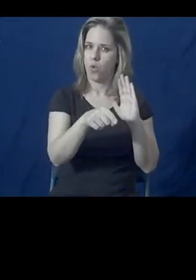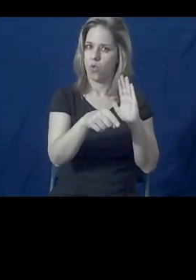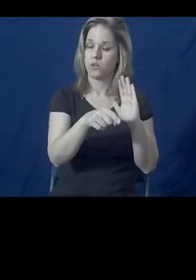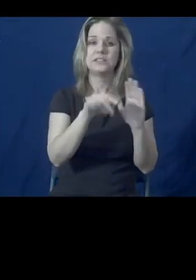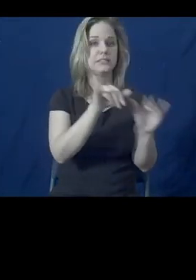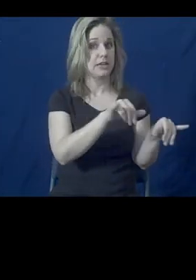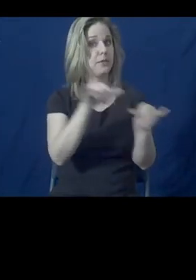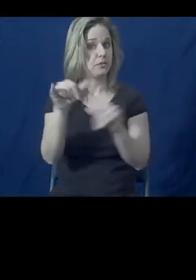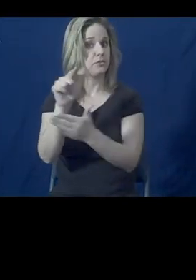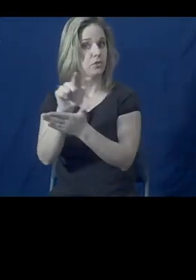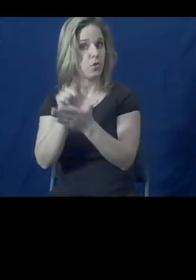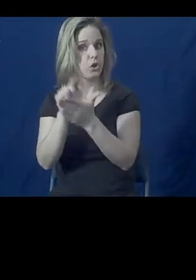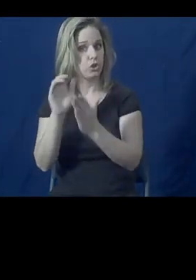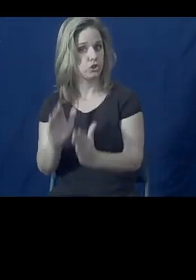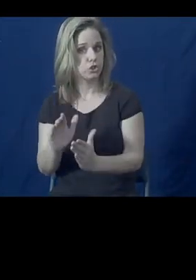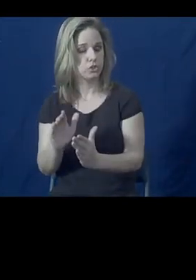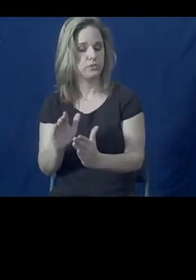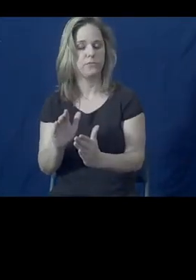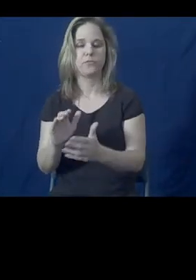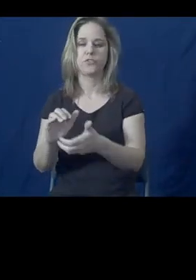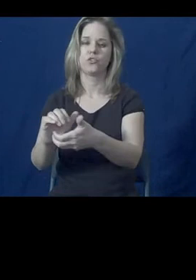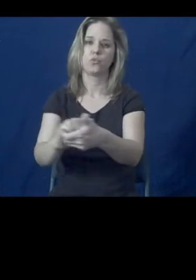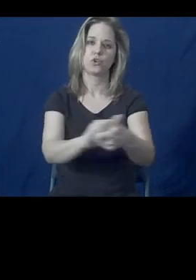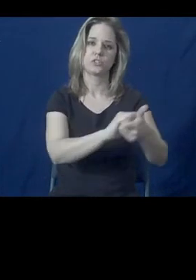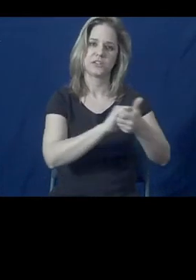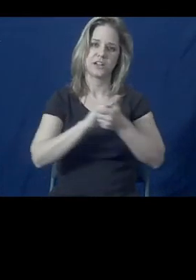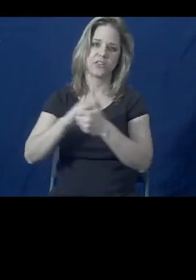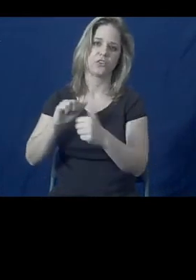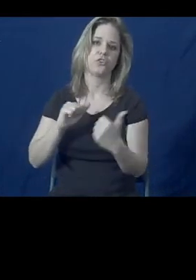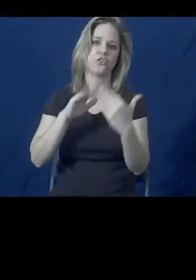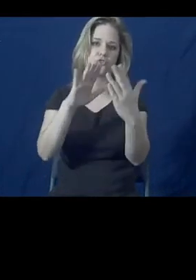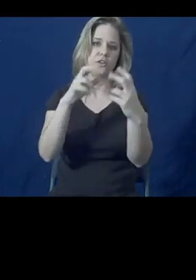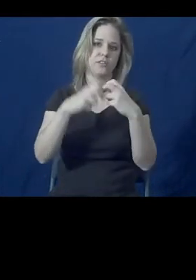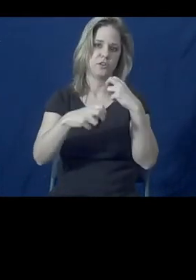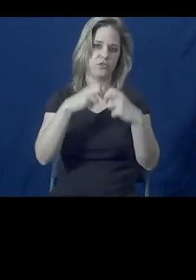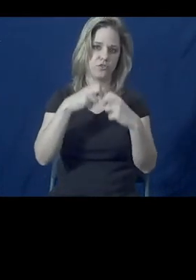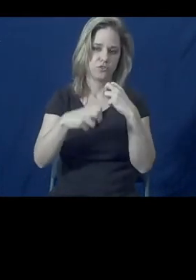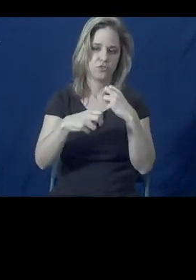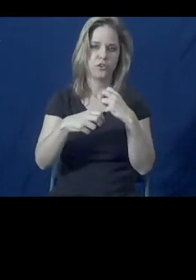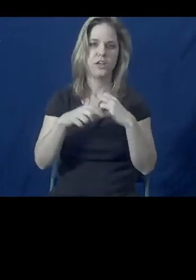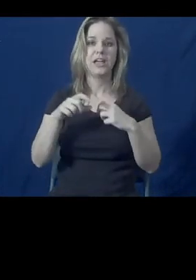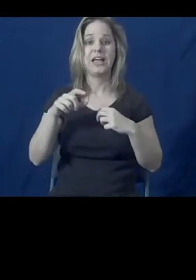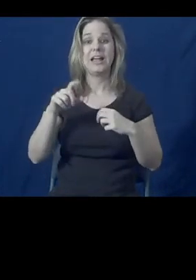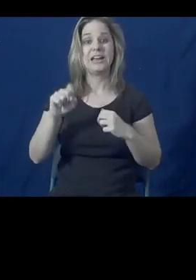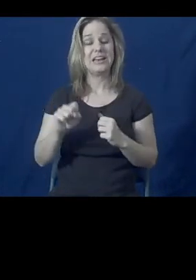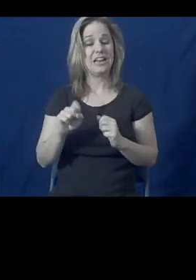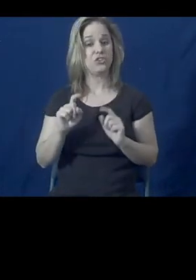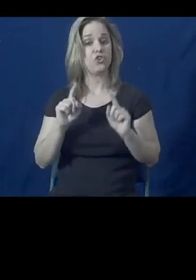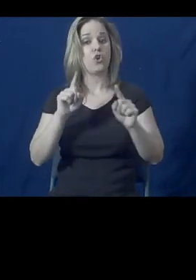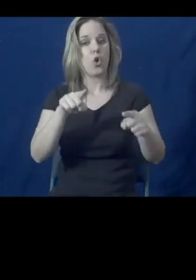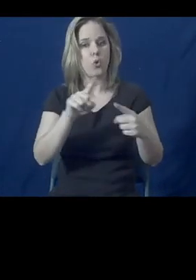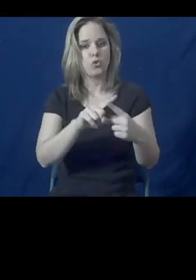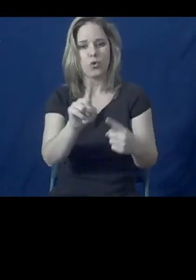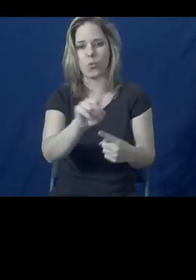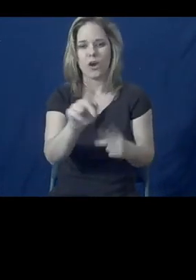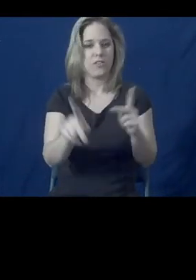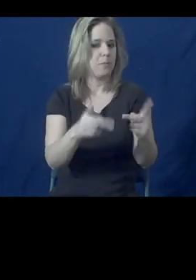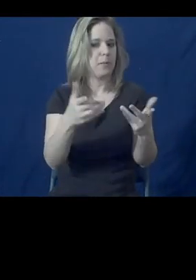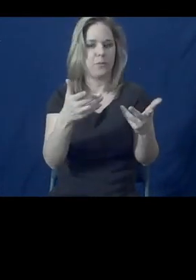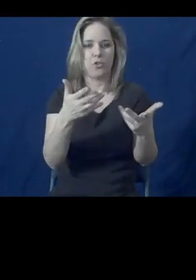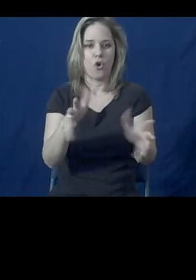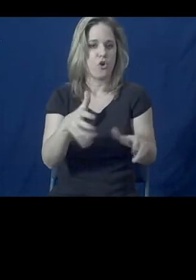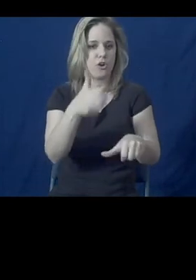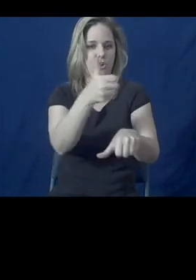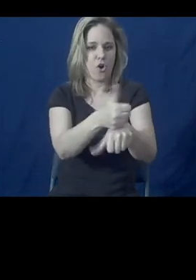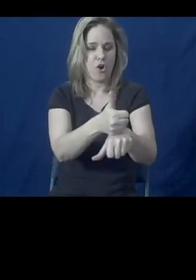to work together to address these kinds of issues. We need to go to where the people are, and folks are already coming to their community health centers,